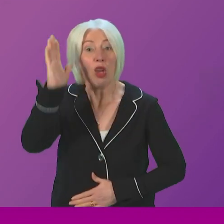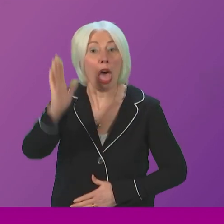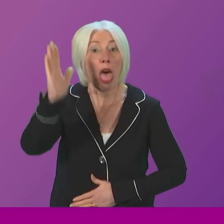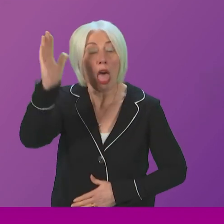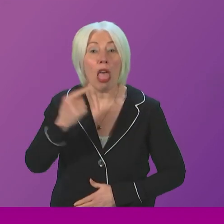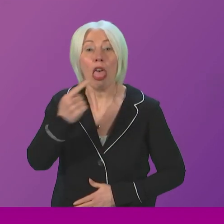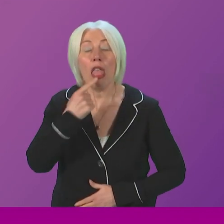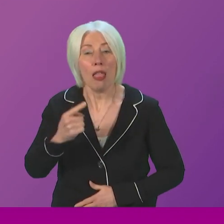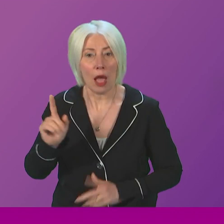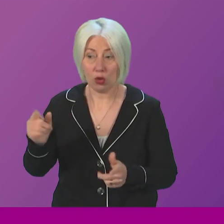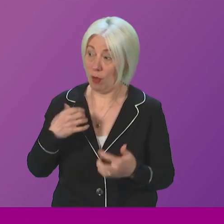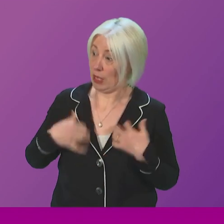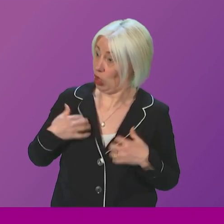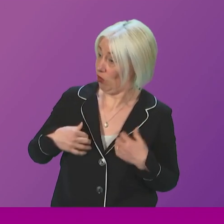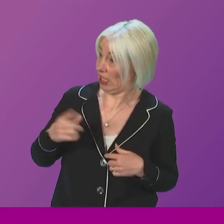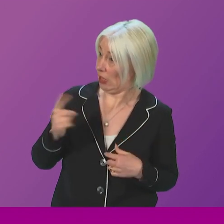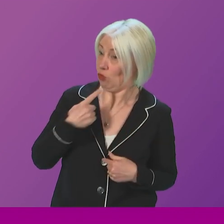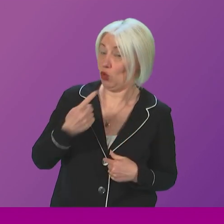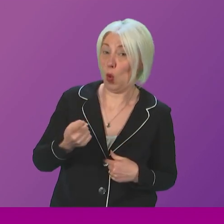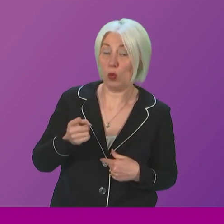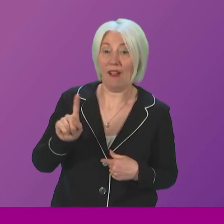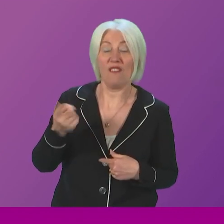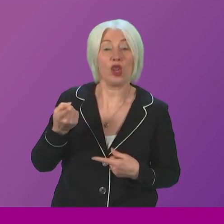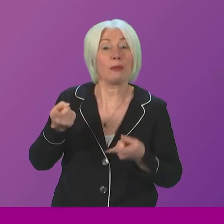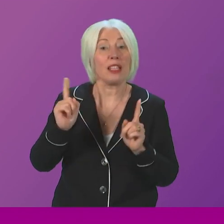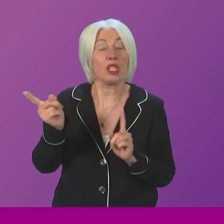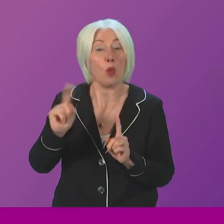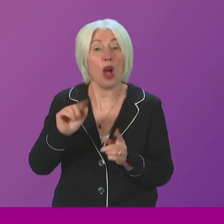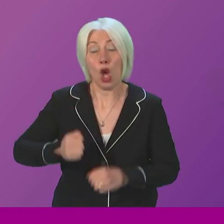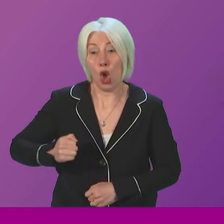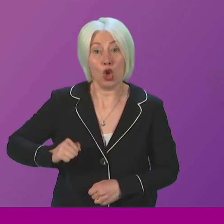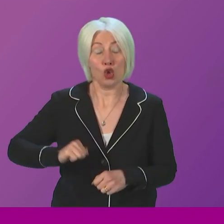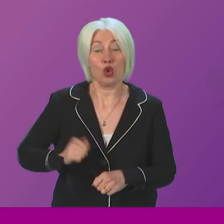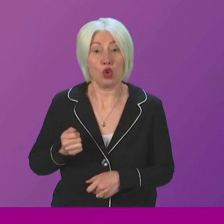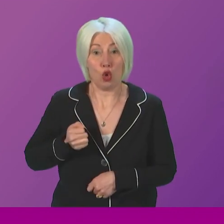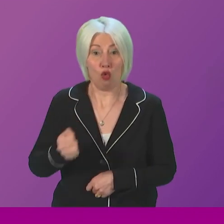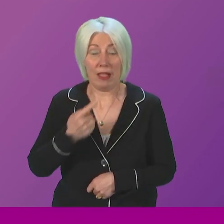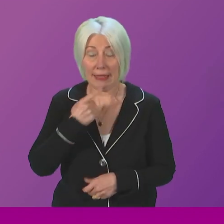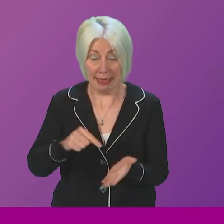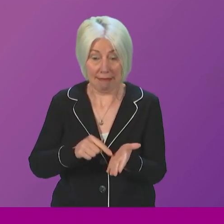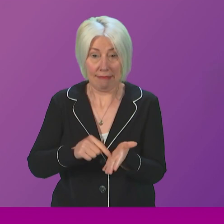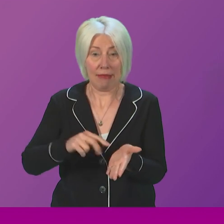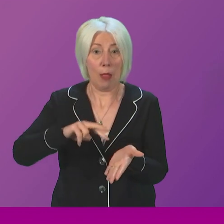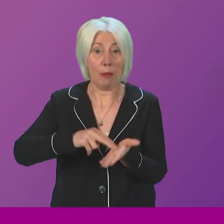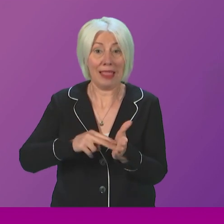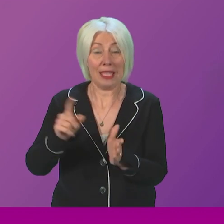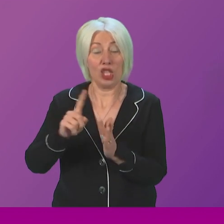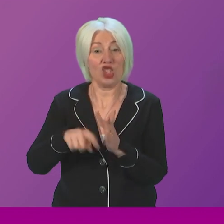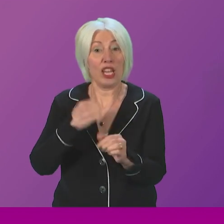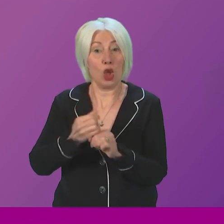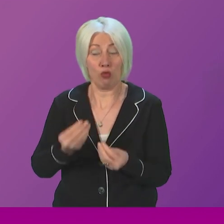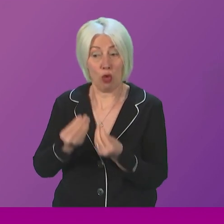be interesting to hear what she has told the First Minister. Because ScotRail advised in these emails that the plans Jenny Galruth put forward